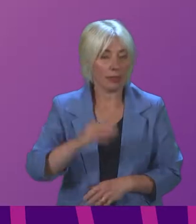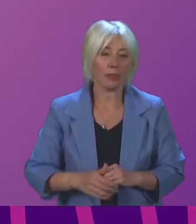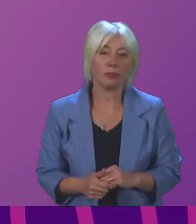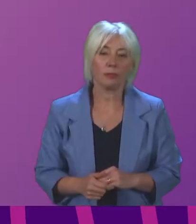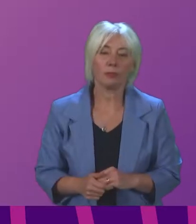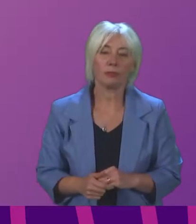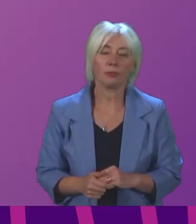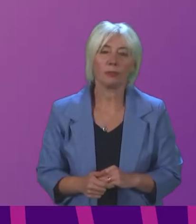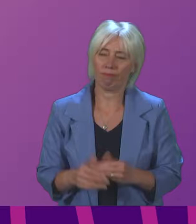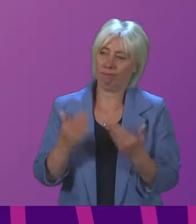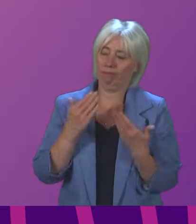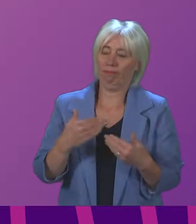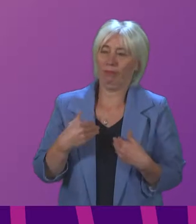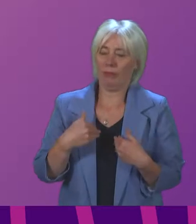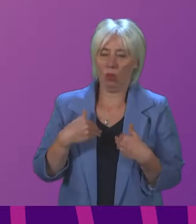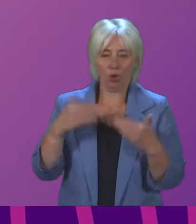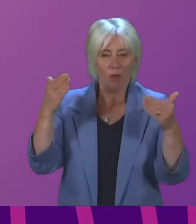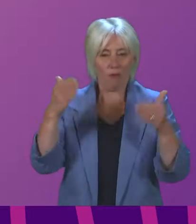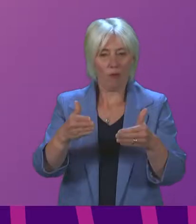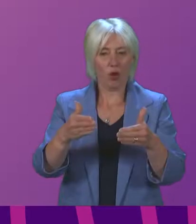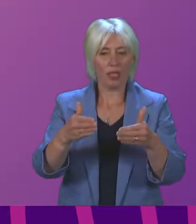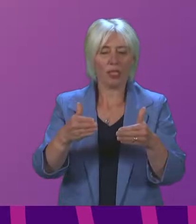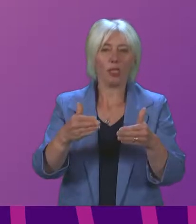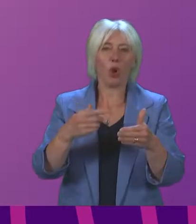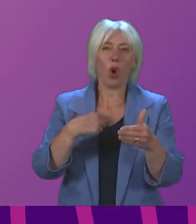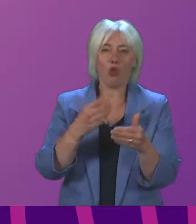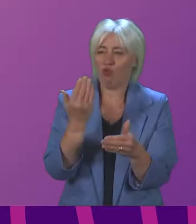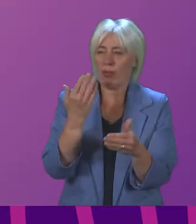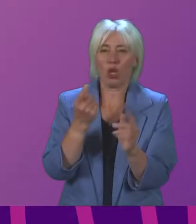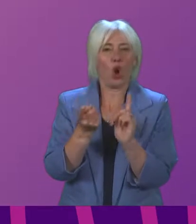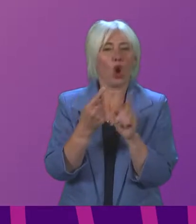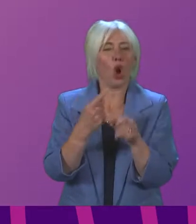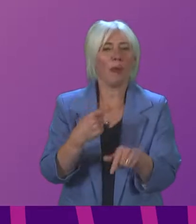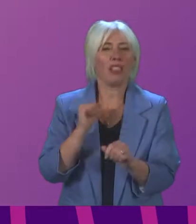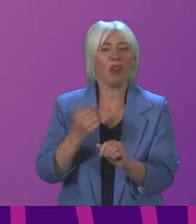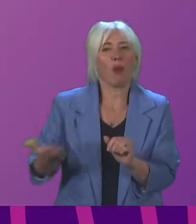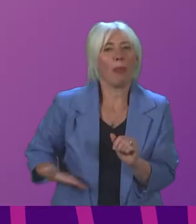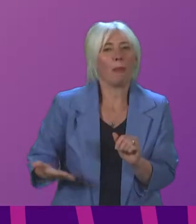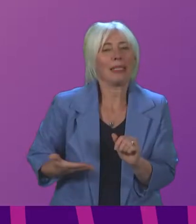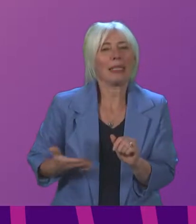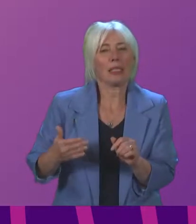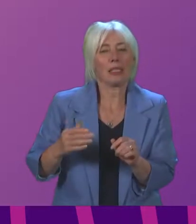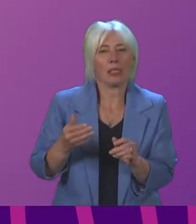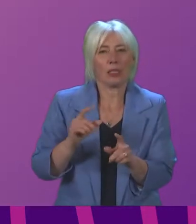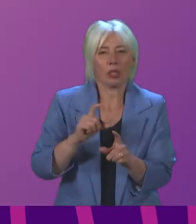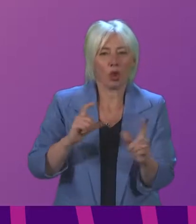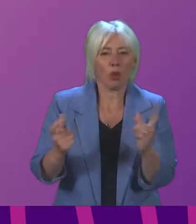Thank you. And can I focus my remarks very much on the most recent comments that have been made by the business community building on exactly what they told us